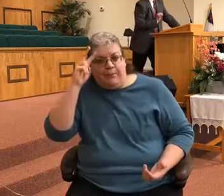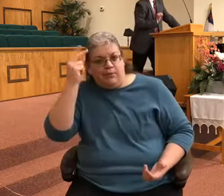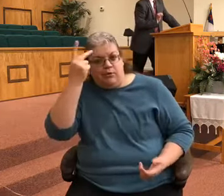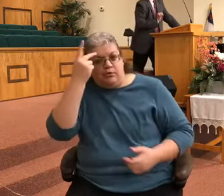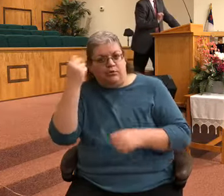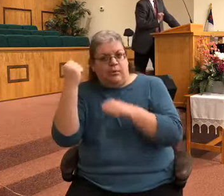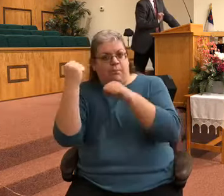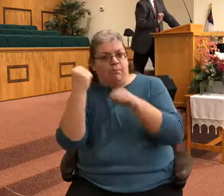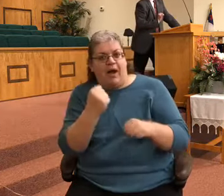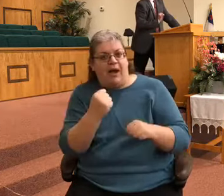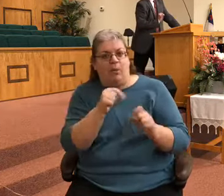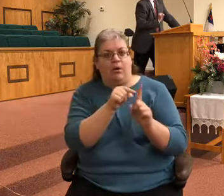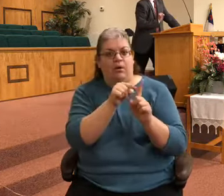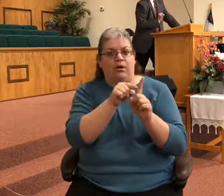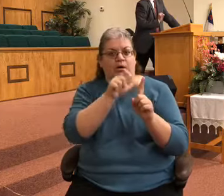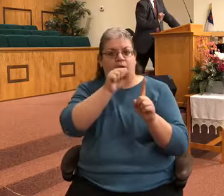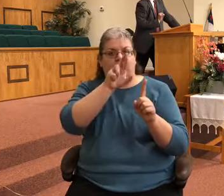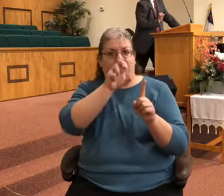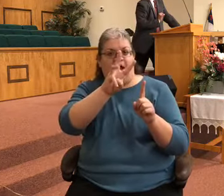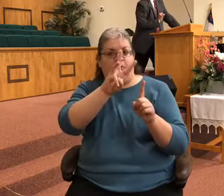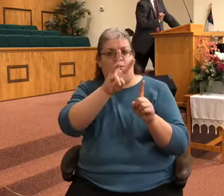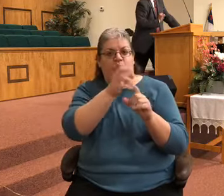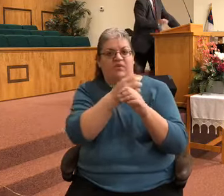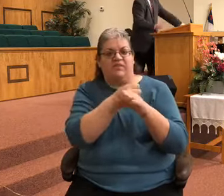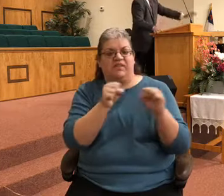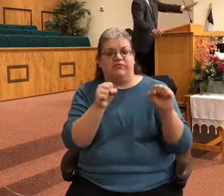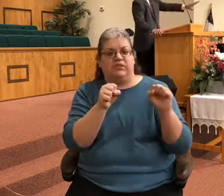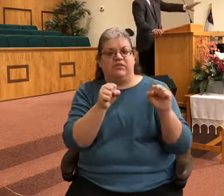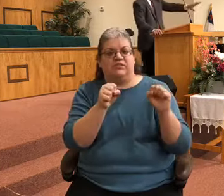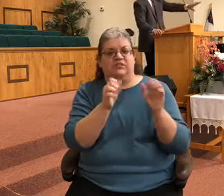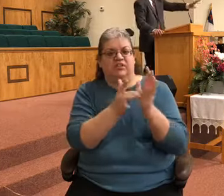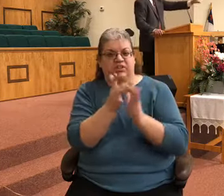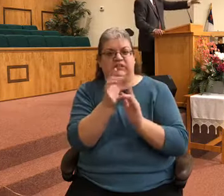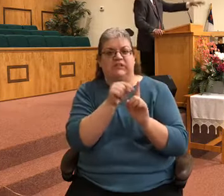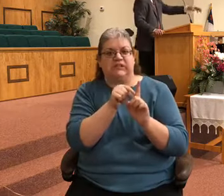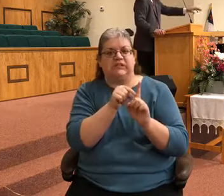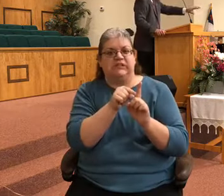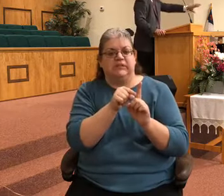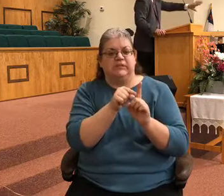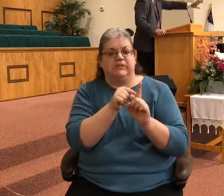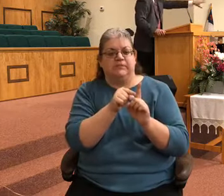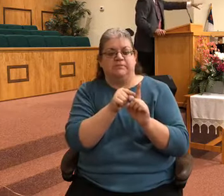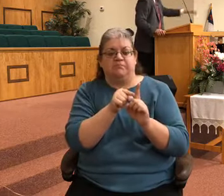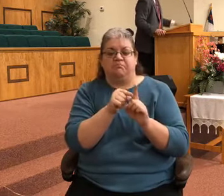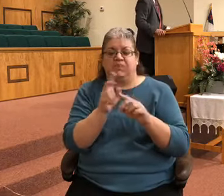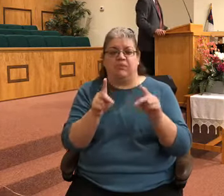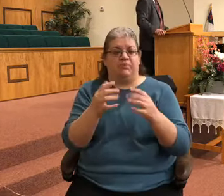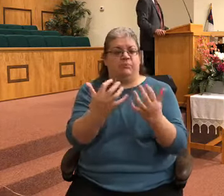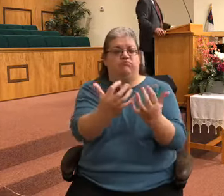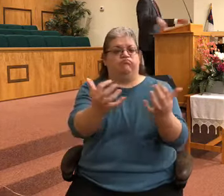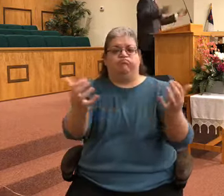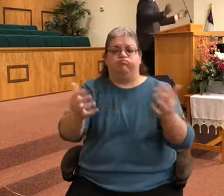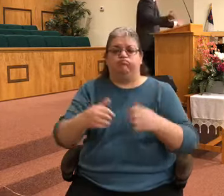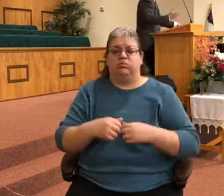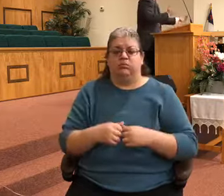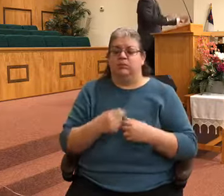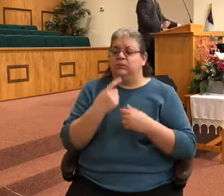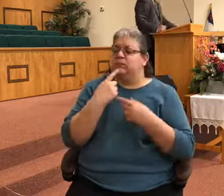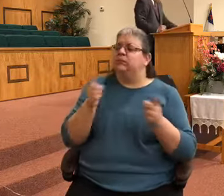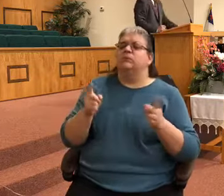arrow of deliverance. He would say to people standing by, roll away the stone. And when they rolled away the stone,